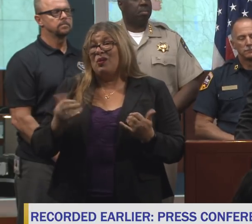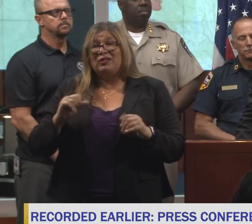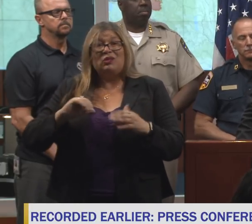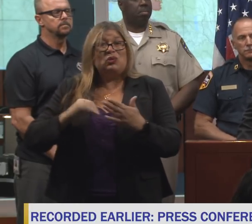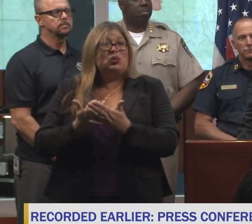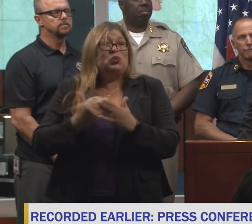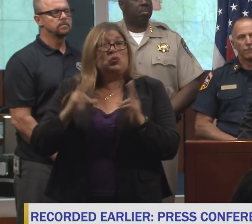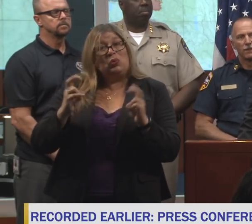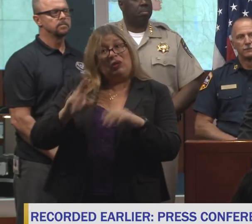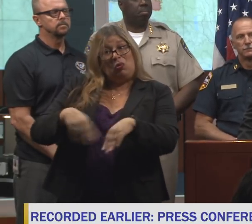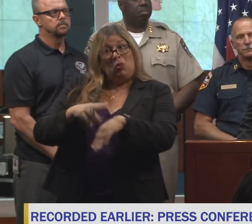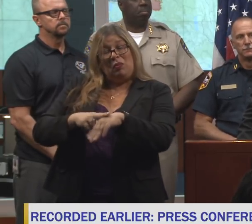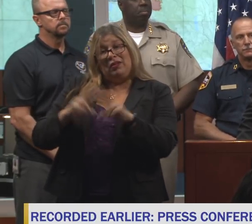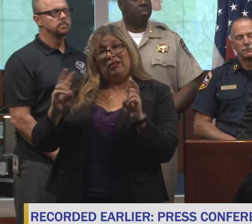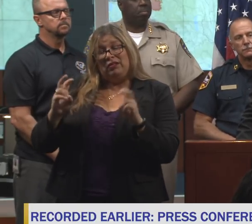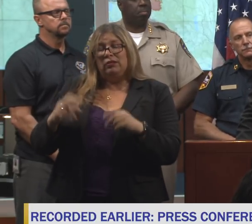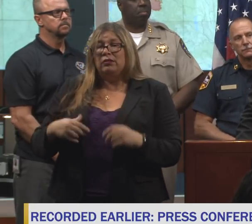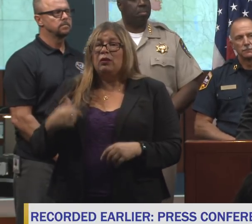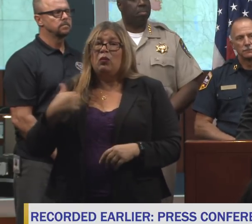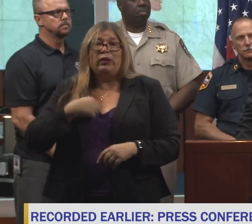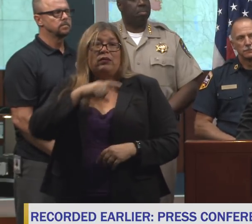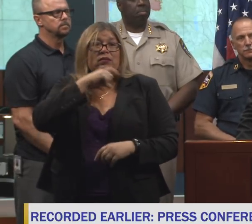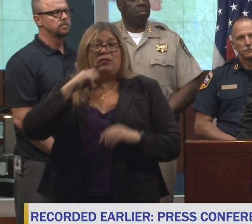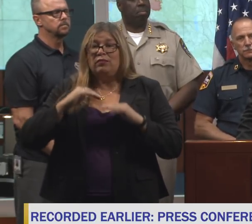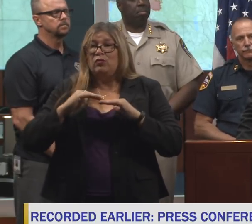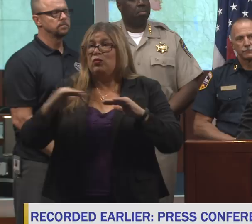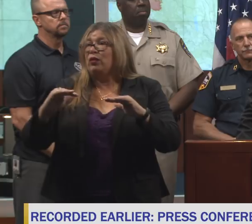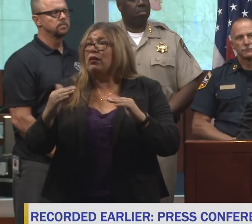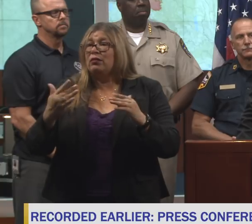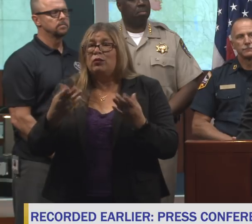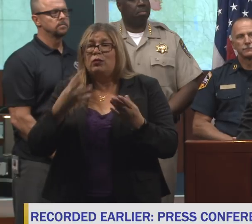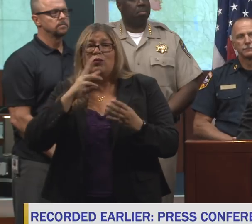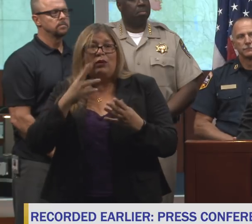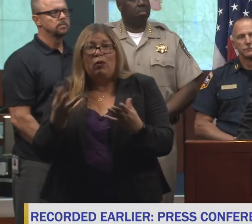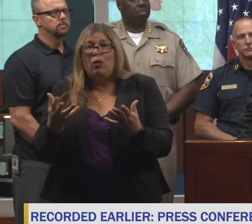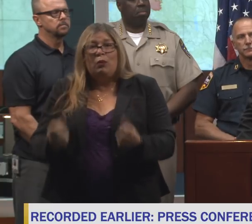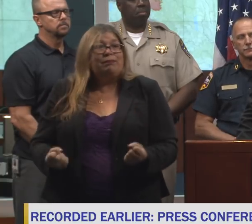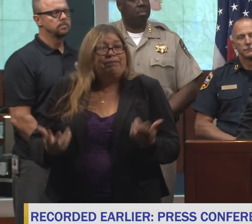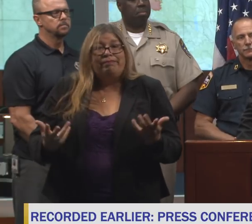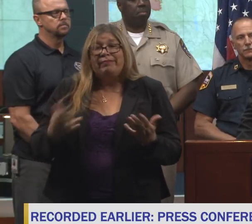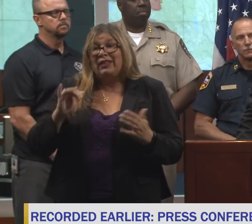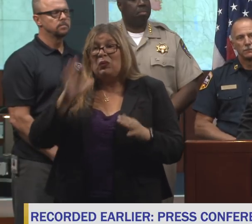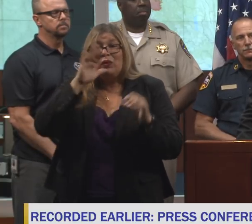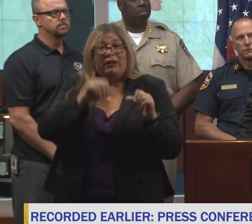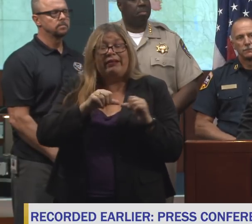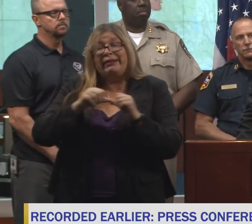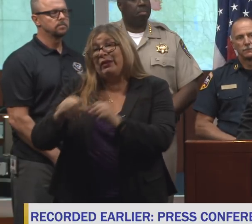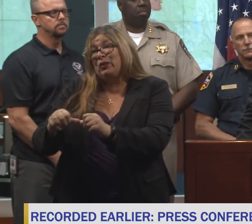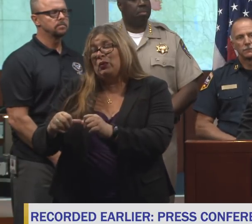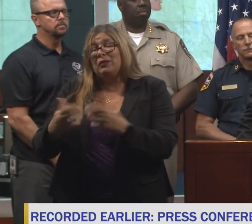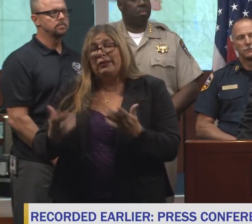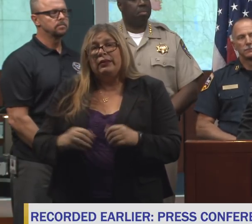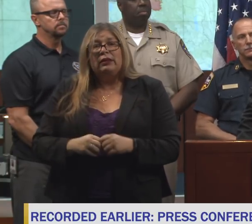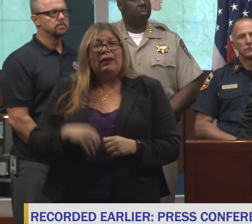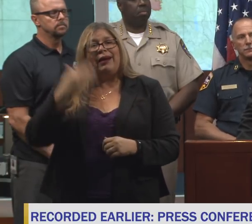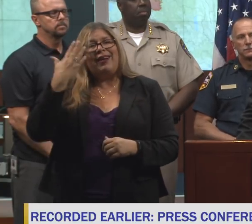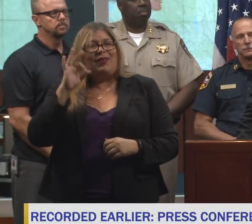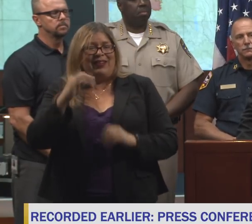We're in a drought that will continue. Now, whether you technically call it a drought,